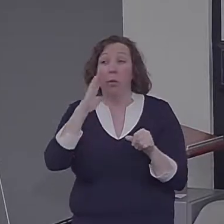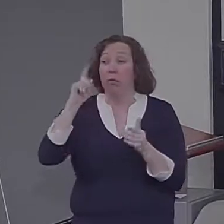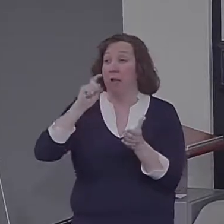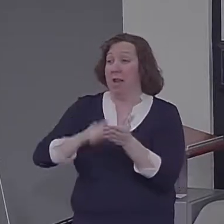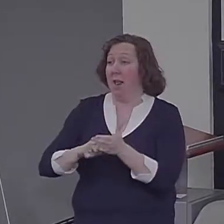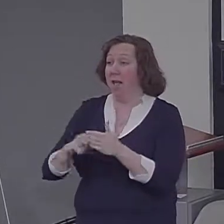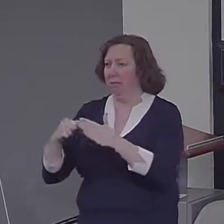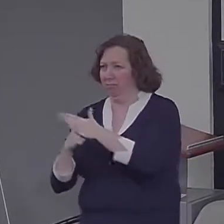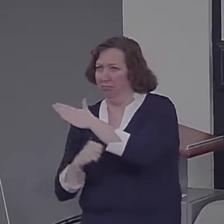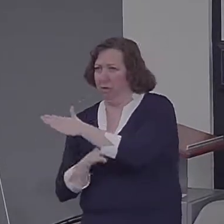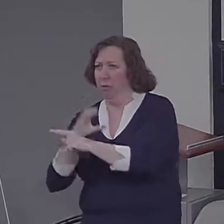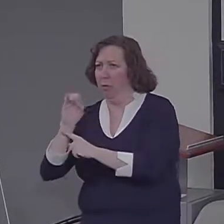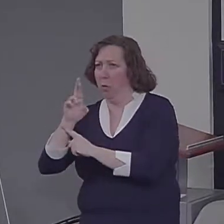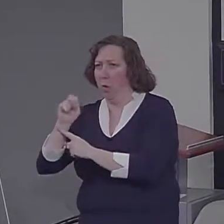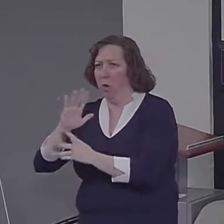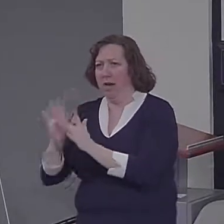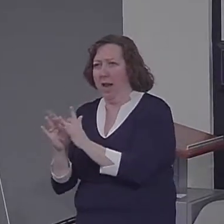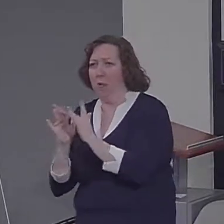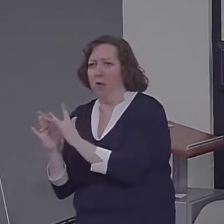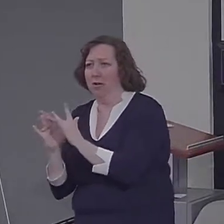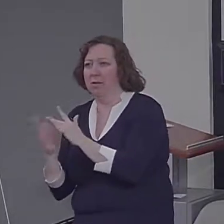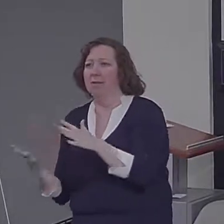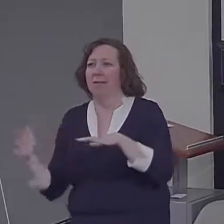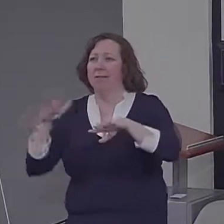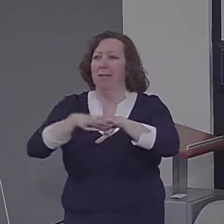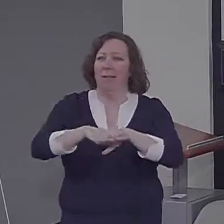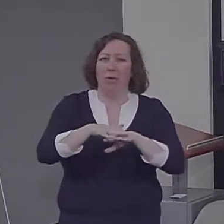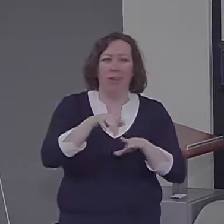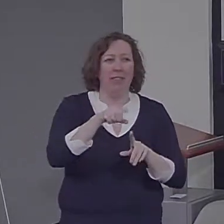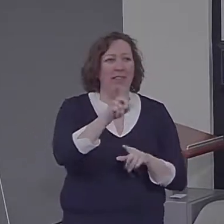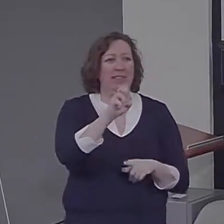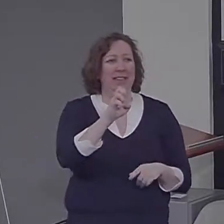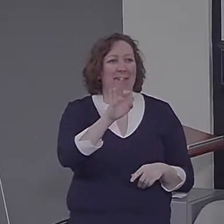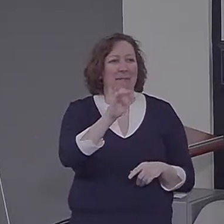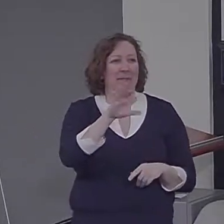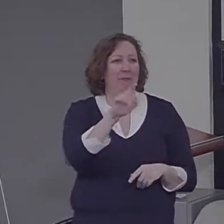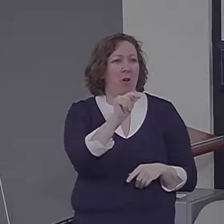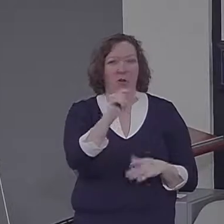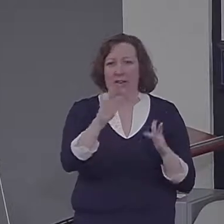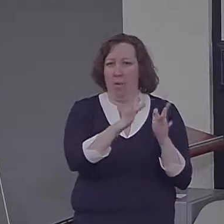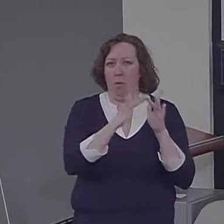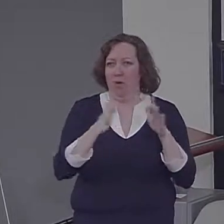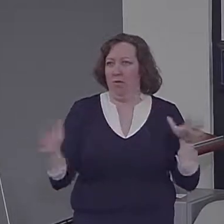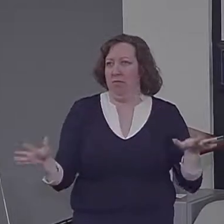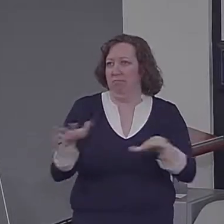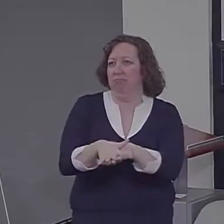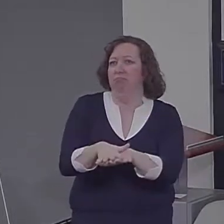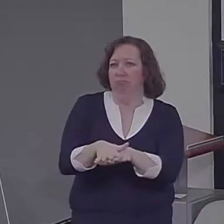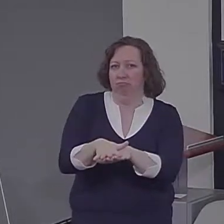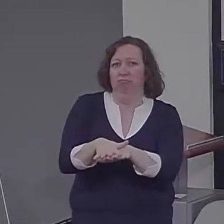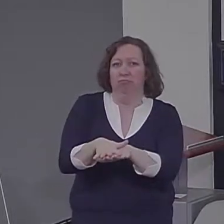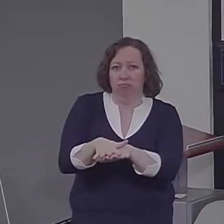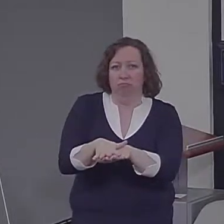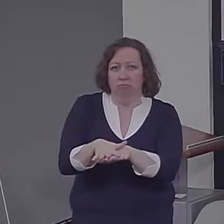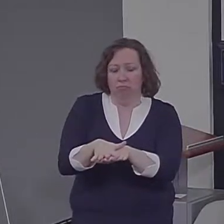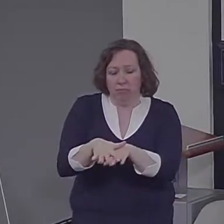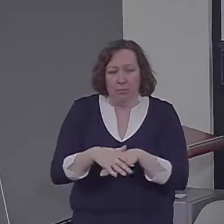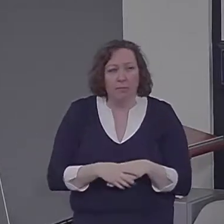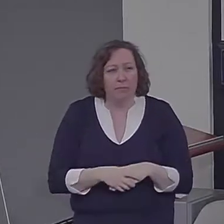with the very well-known default mode network or default network, a network of regions that was identified